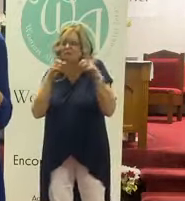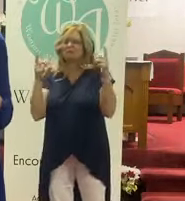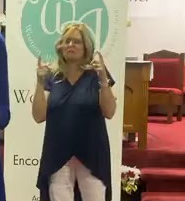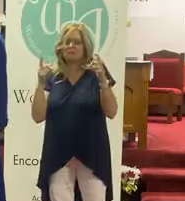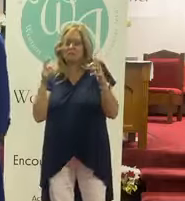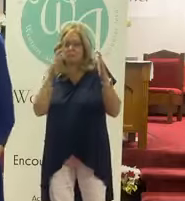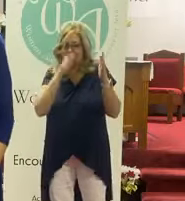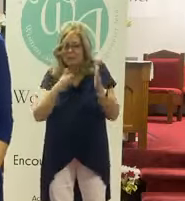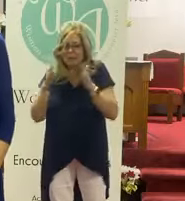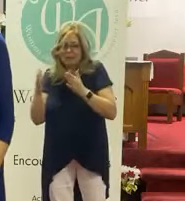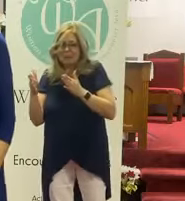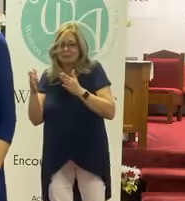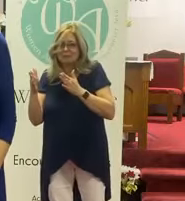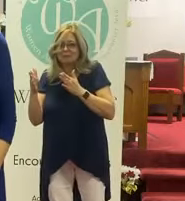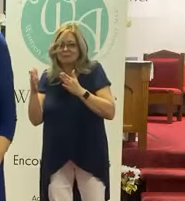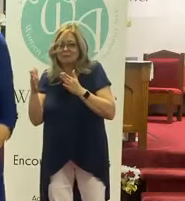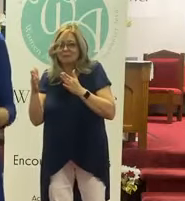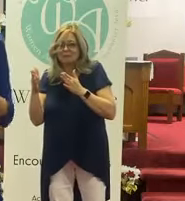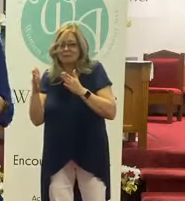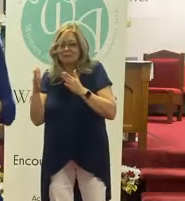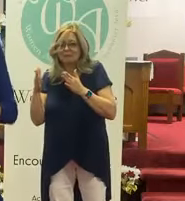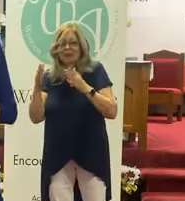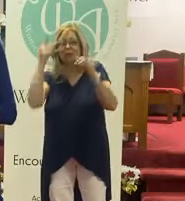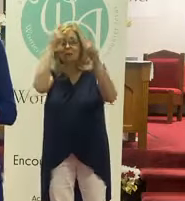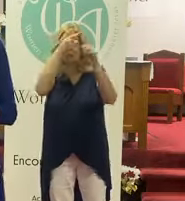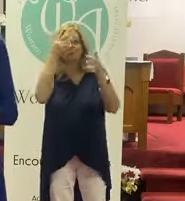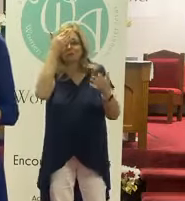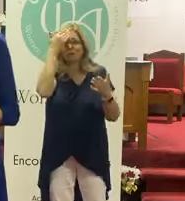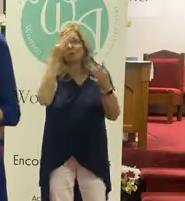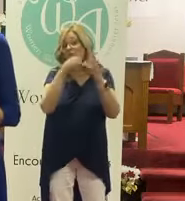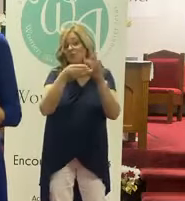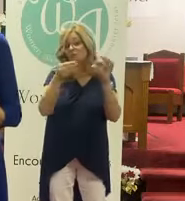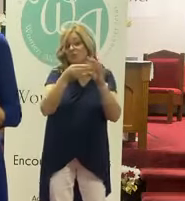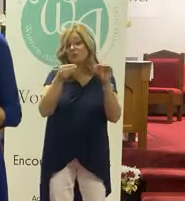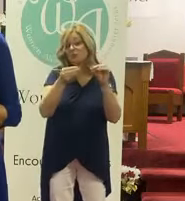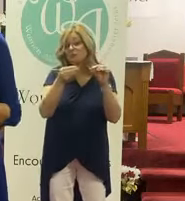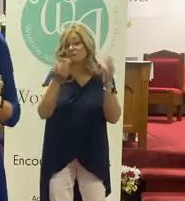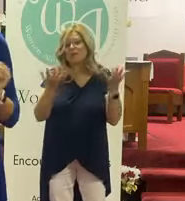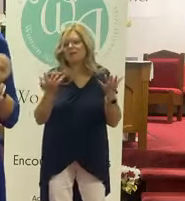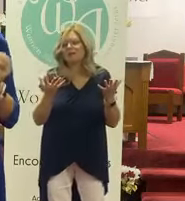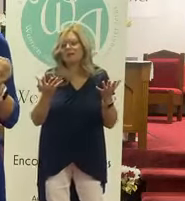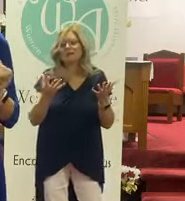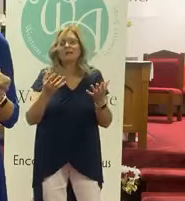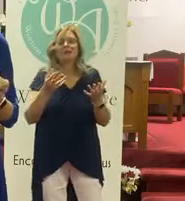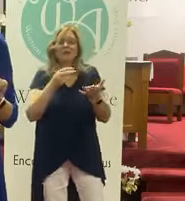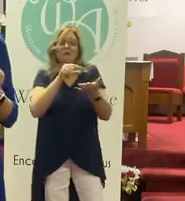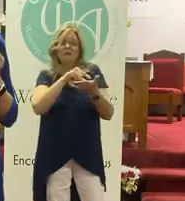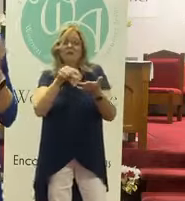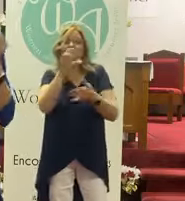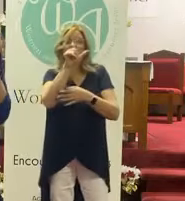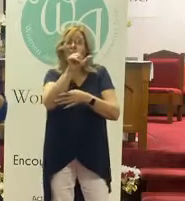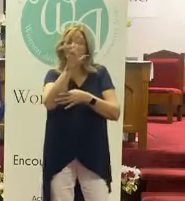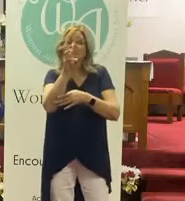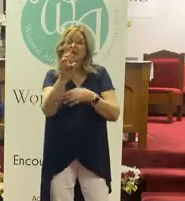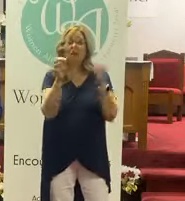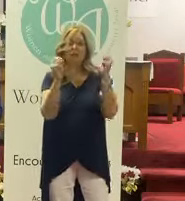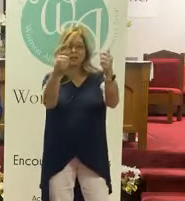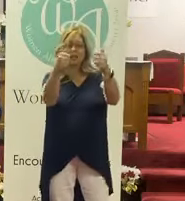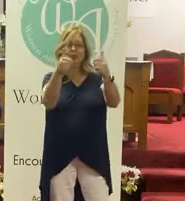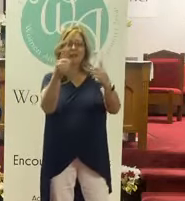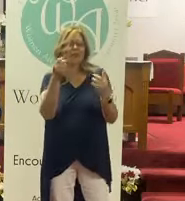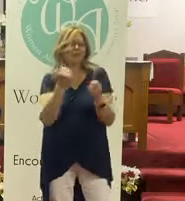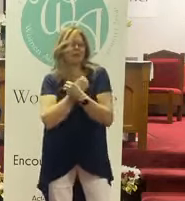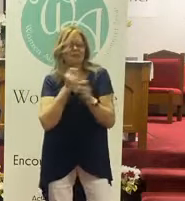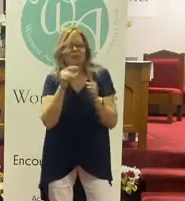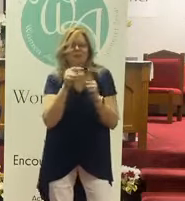that dungeon. And we know what the story was. It says, it says verse 26, suddenly. I